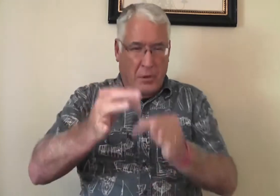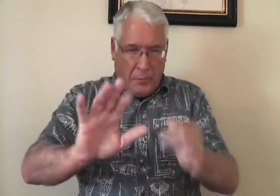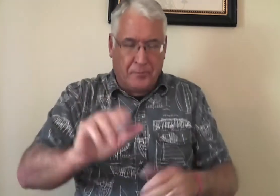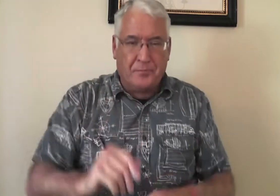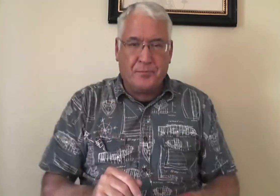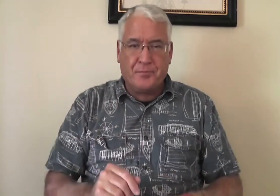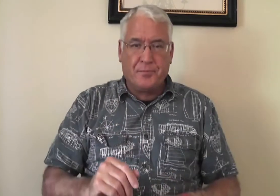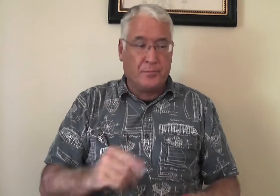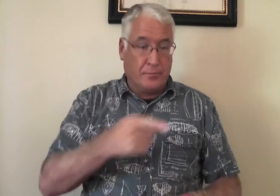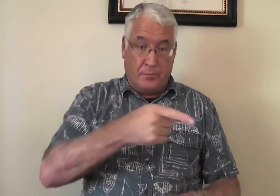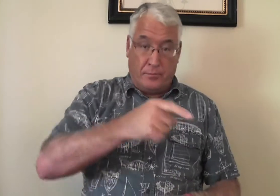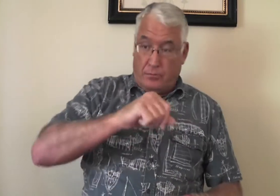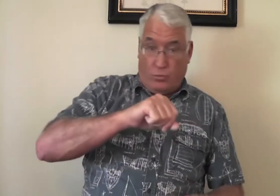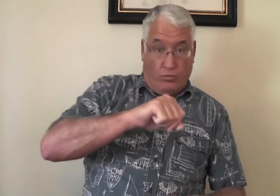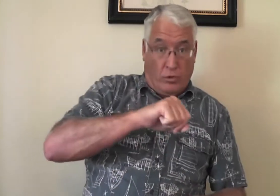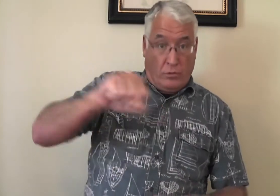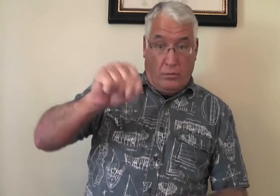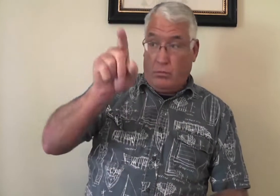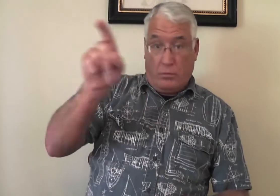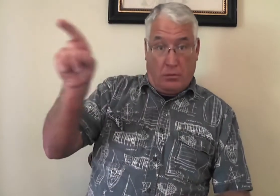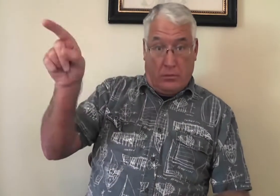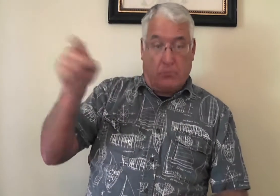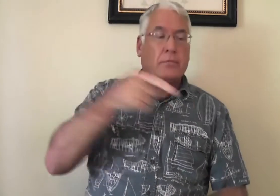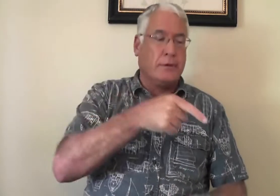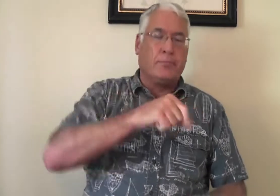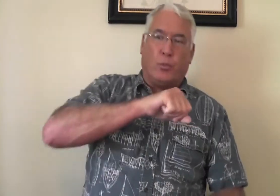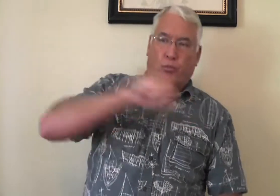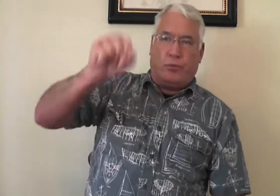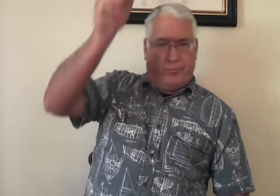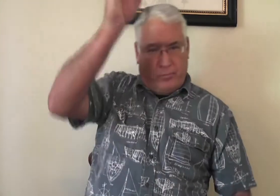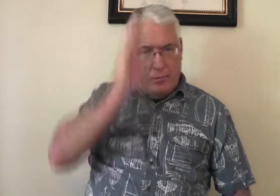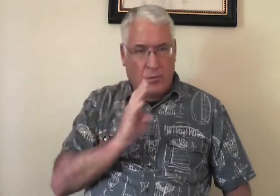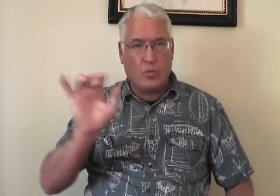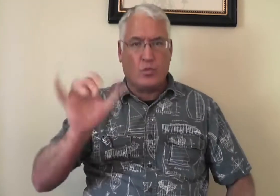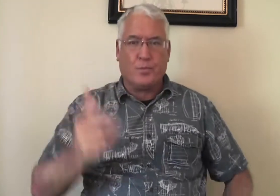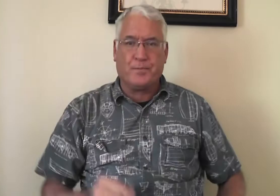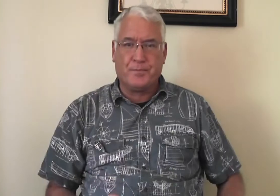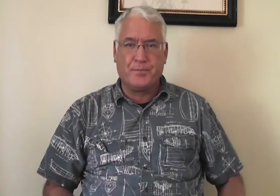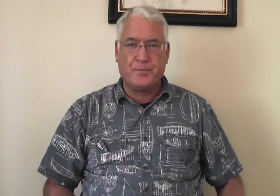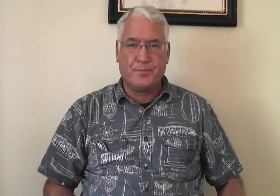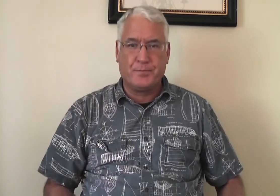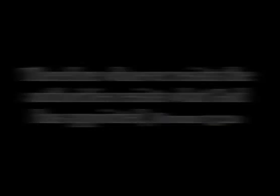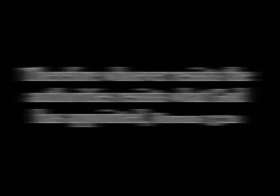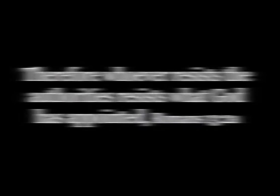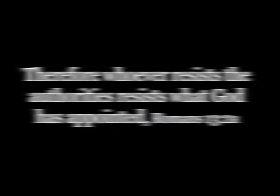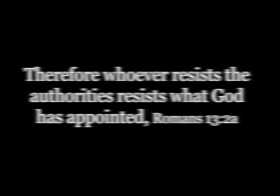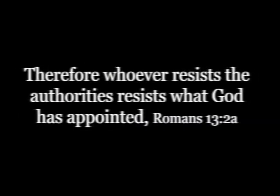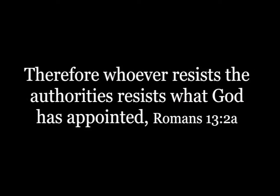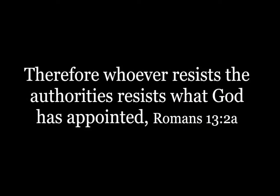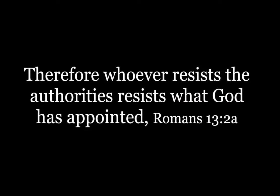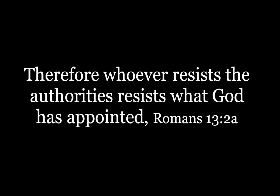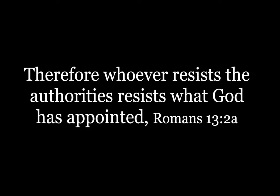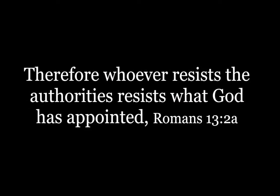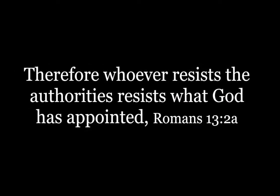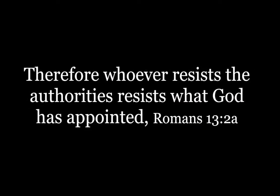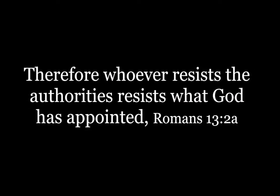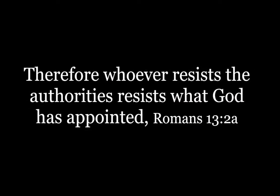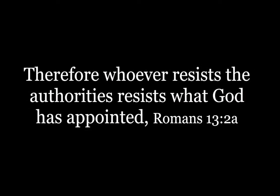established. Let me explain. If you resist their authority, you're resisting God. Therefore,